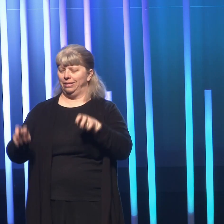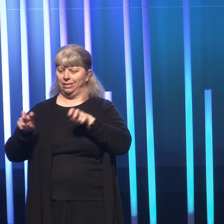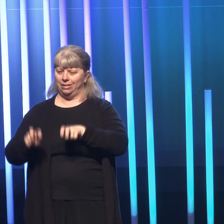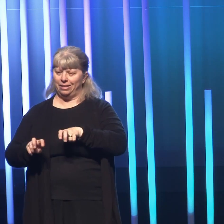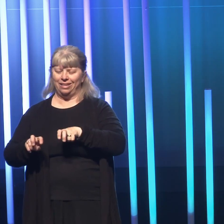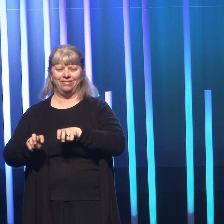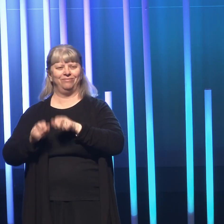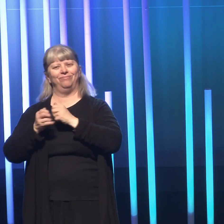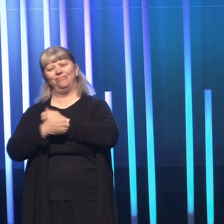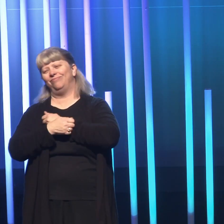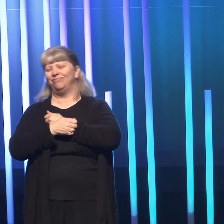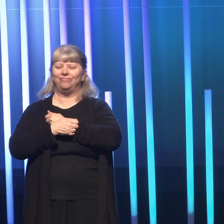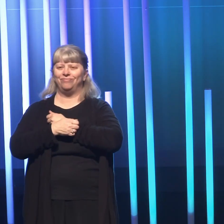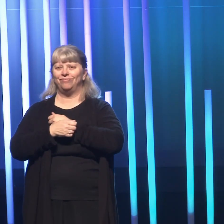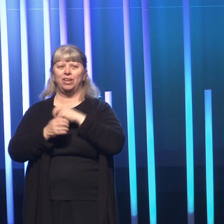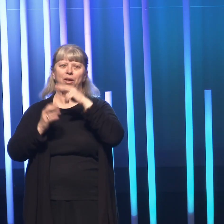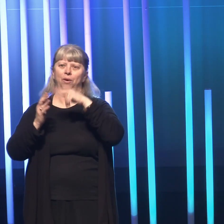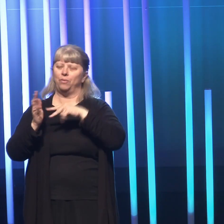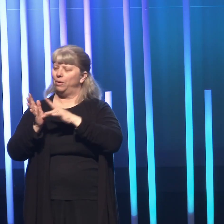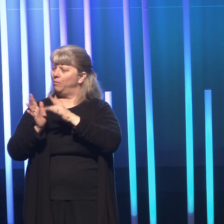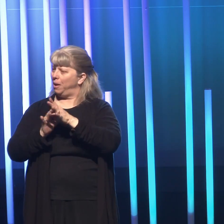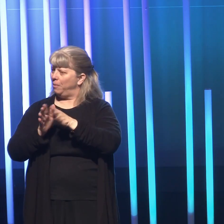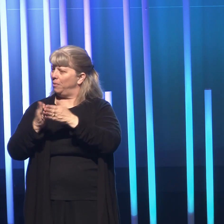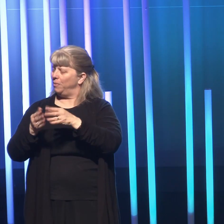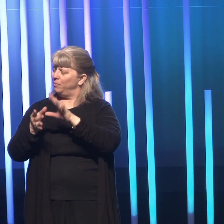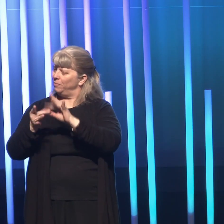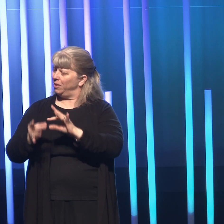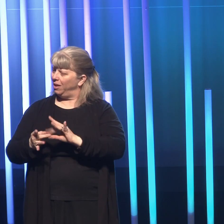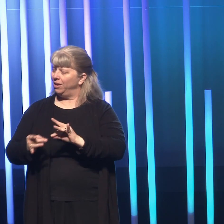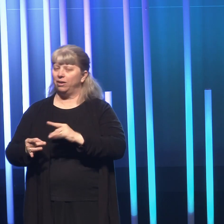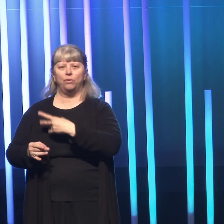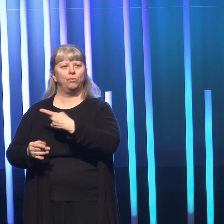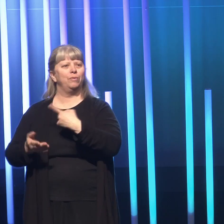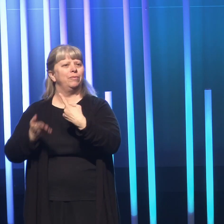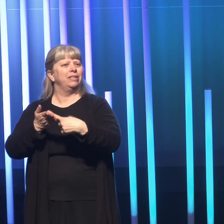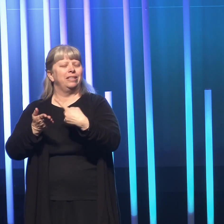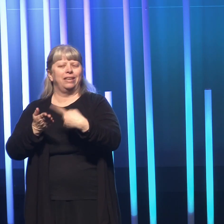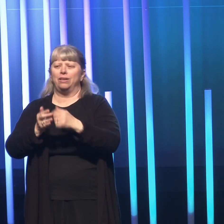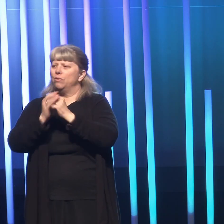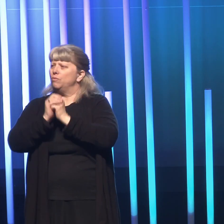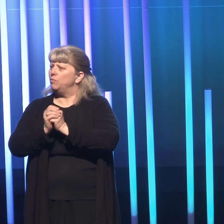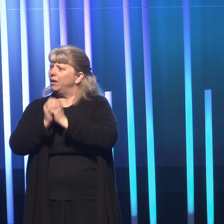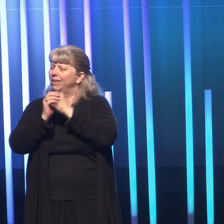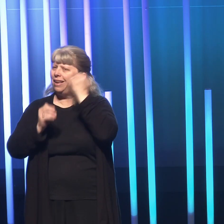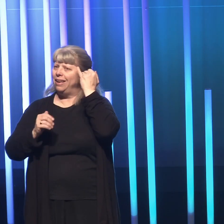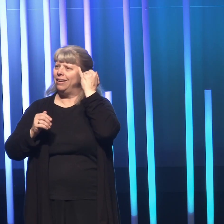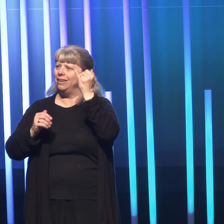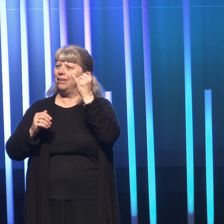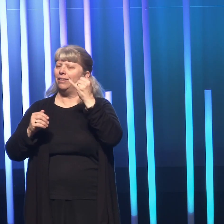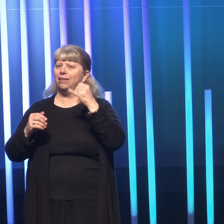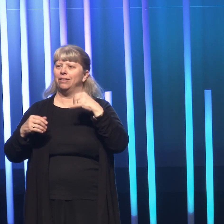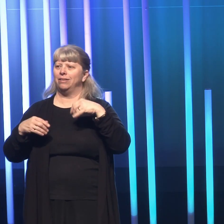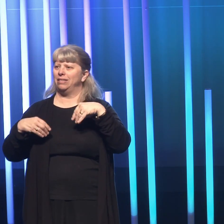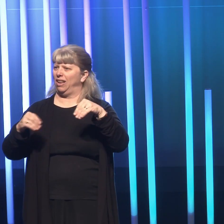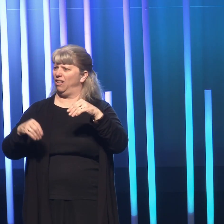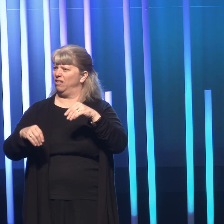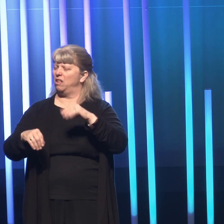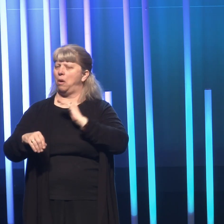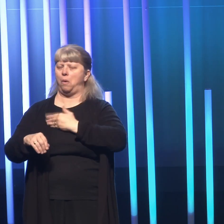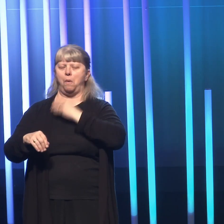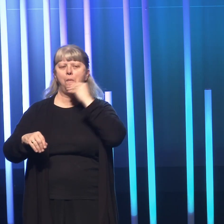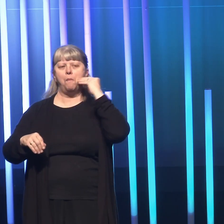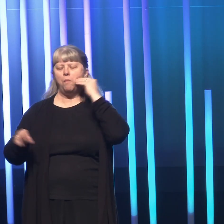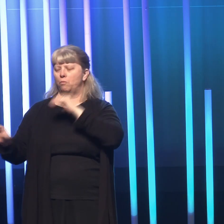cuddled next to each other, and I was reading him a Bible passage. And we'd been discussing and praying the idea of selling our long-term home